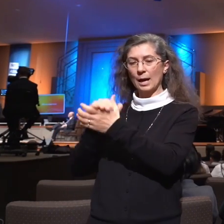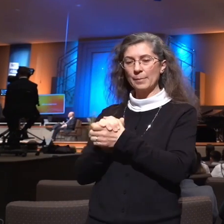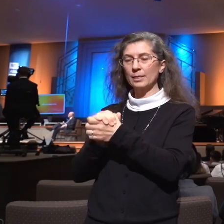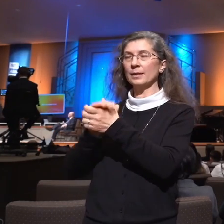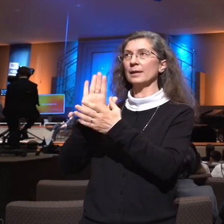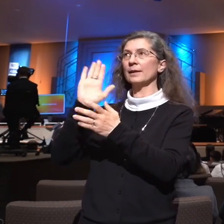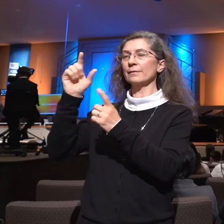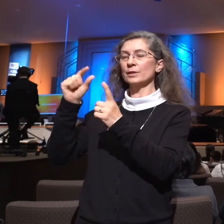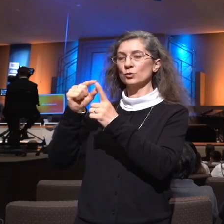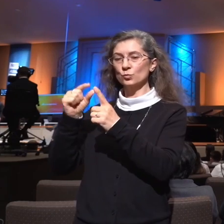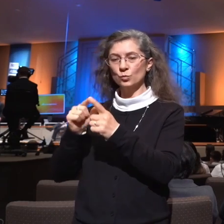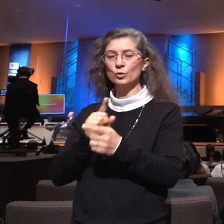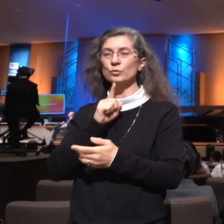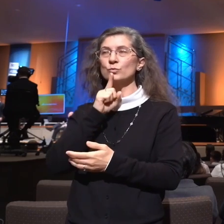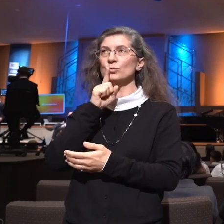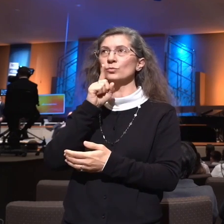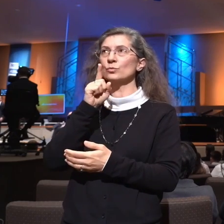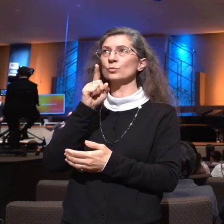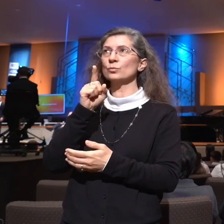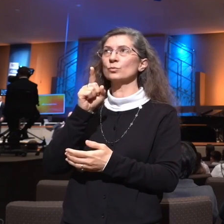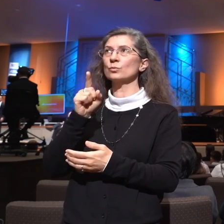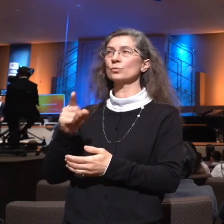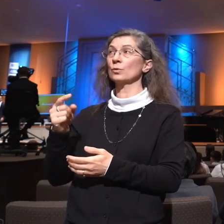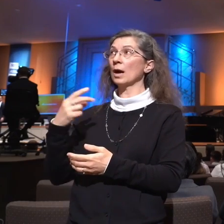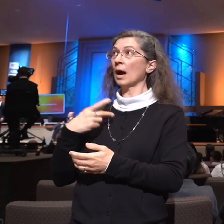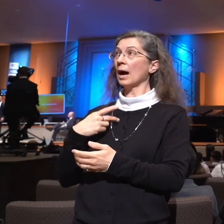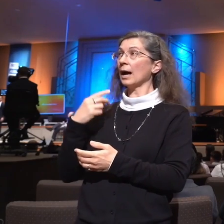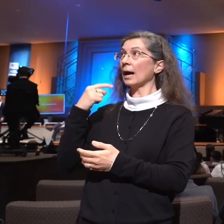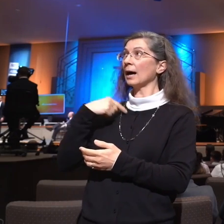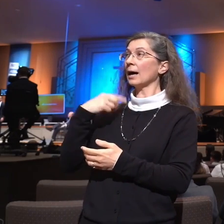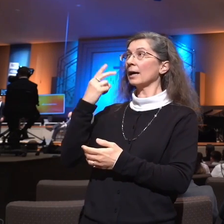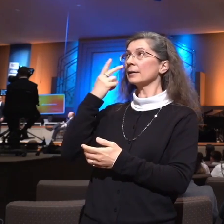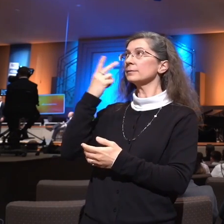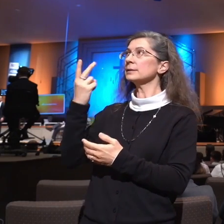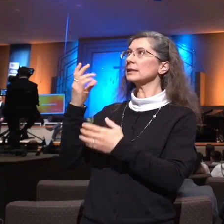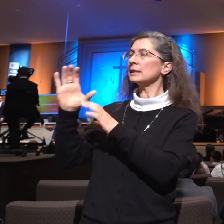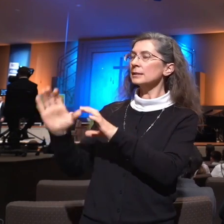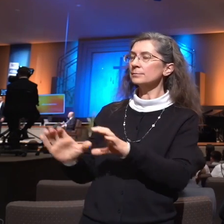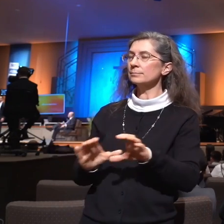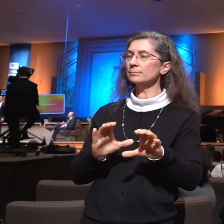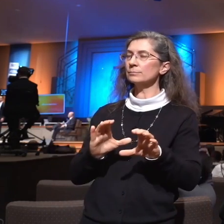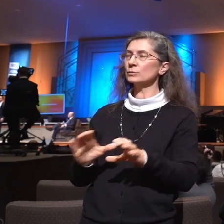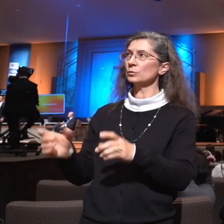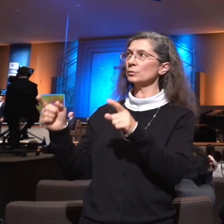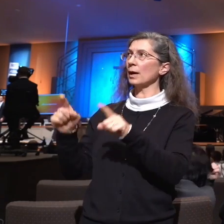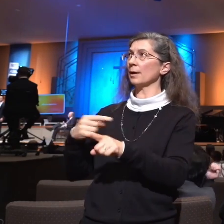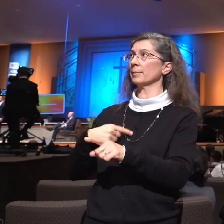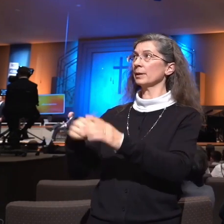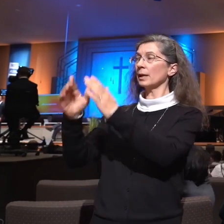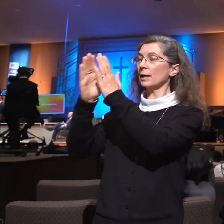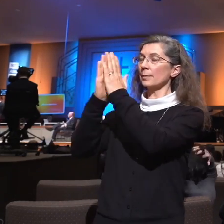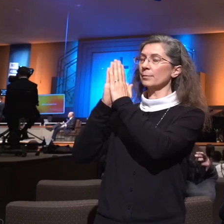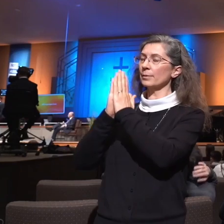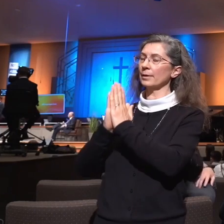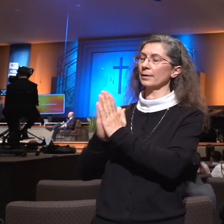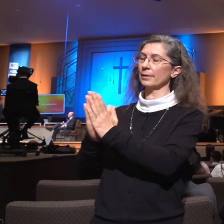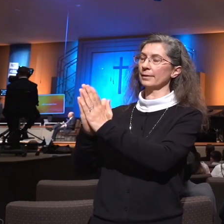is true. For I've seen what He can do when I call upon His name.